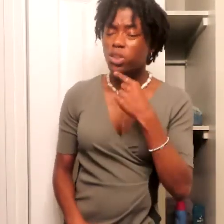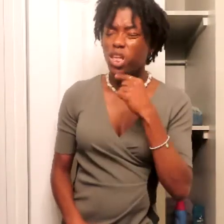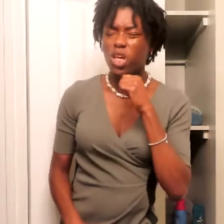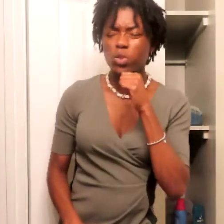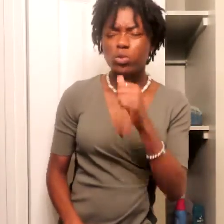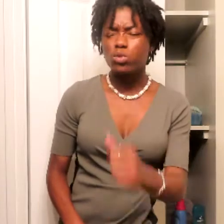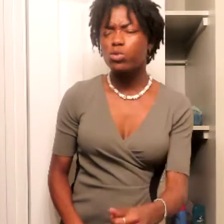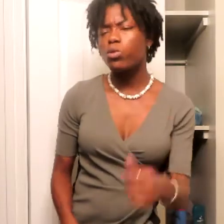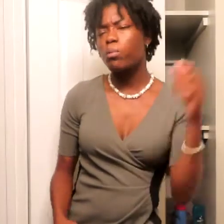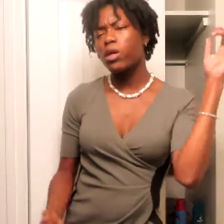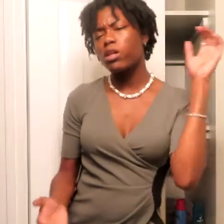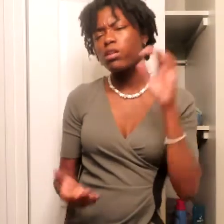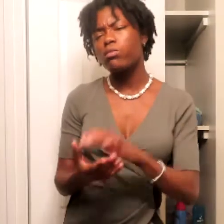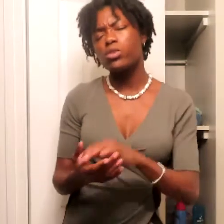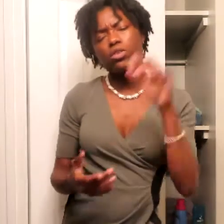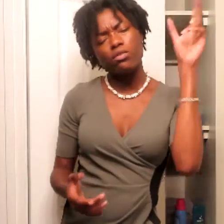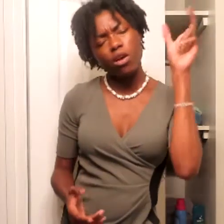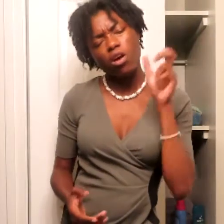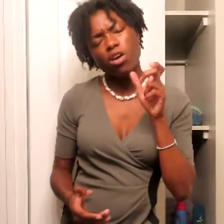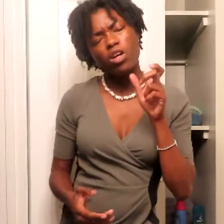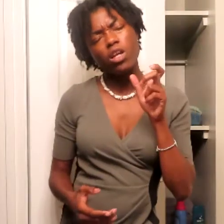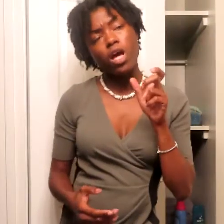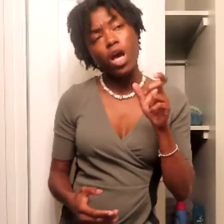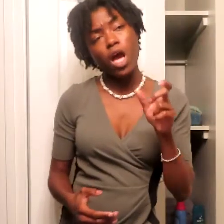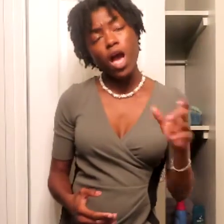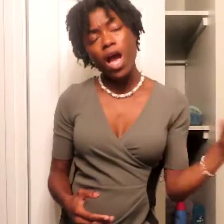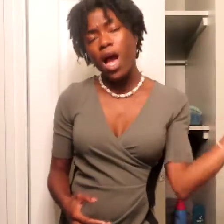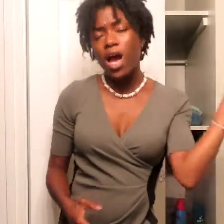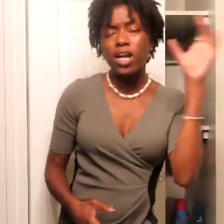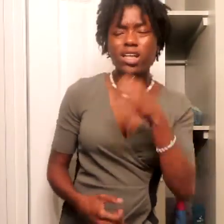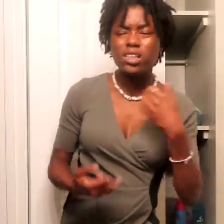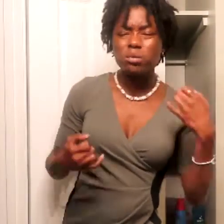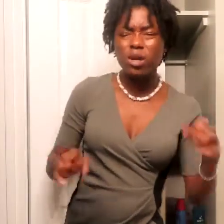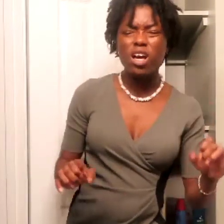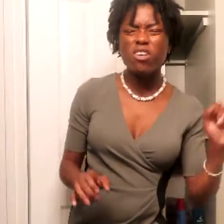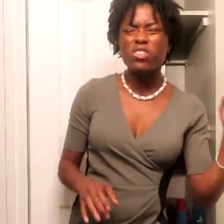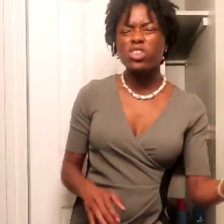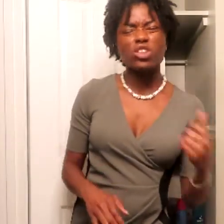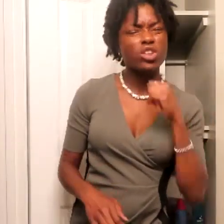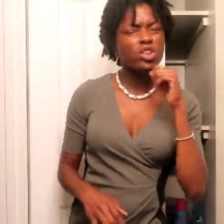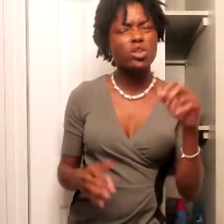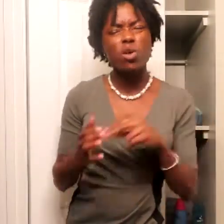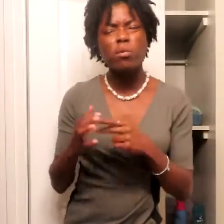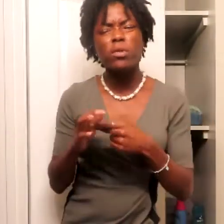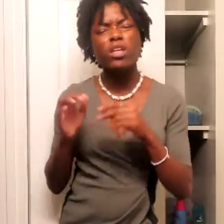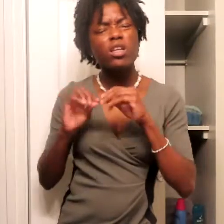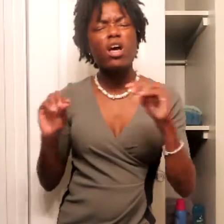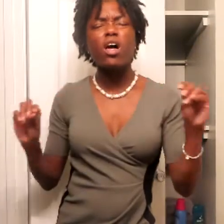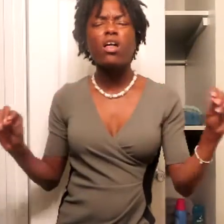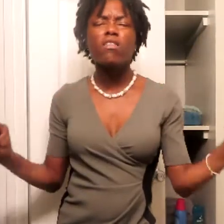say you don't believe what you've heard I guess my girlfriend just told me nothing